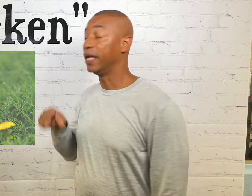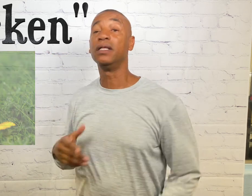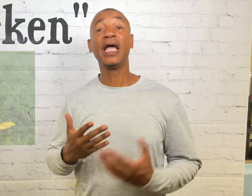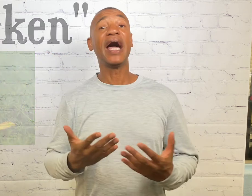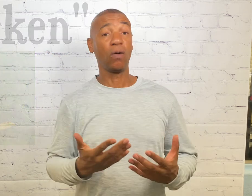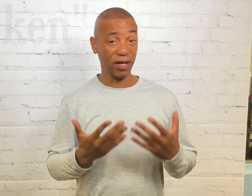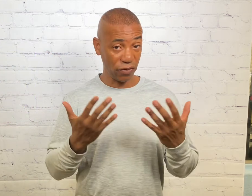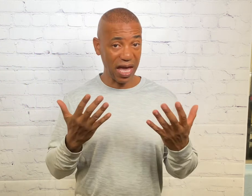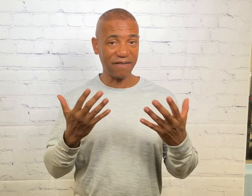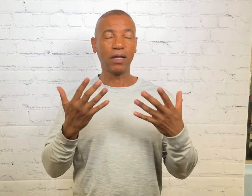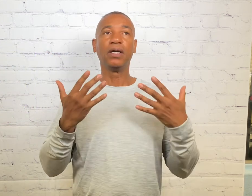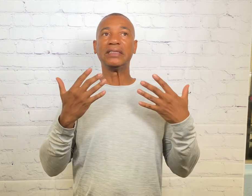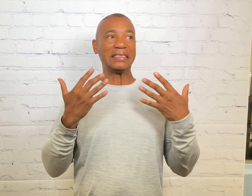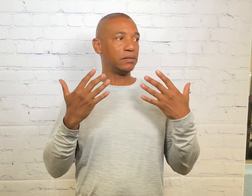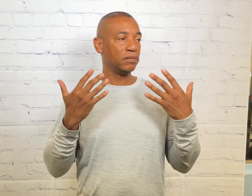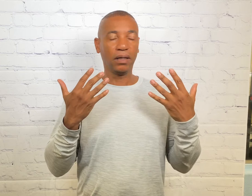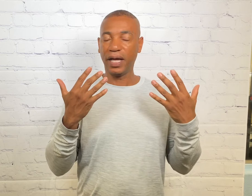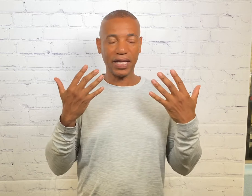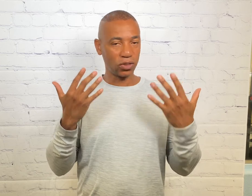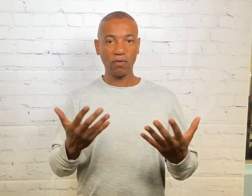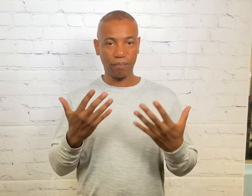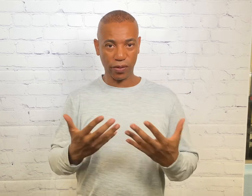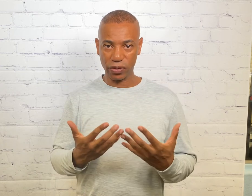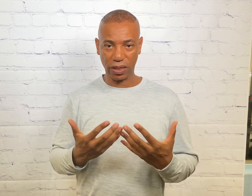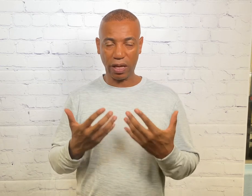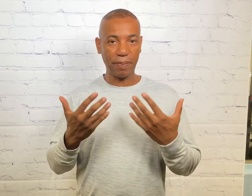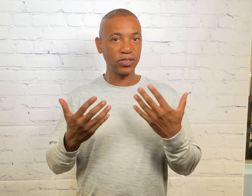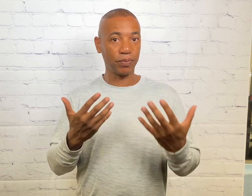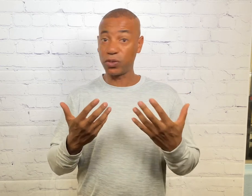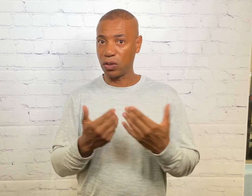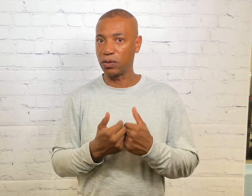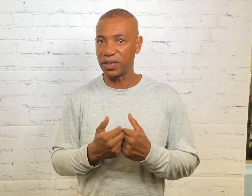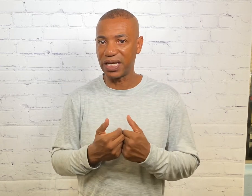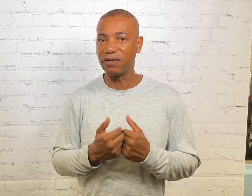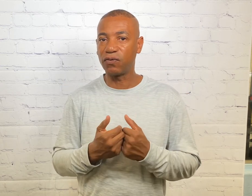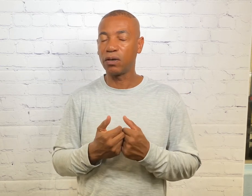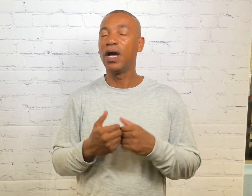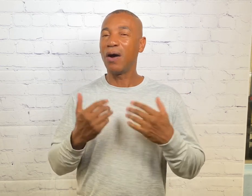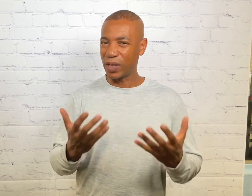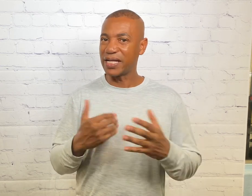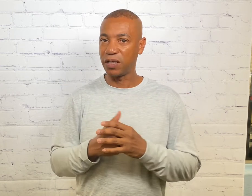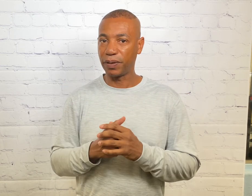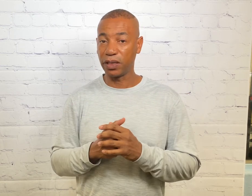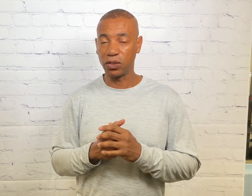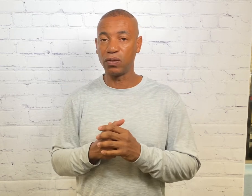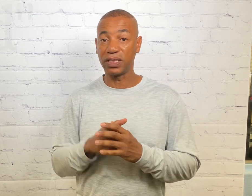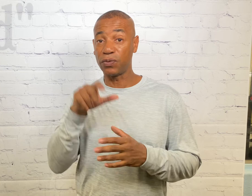Now if you have a slew of birds and a bunch of birds you don't know the sign for, what I typically do is I would